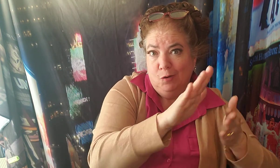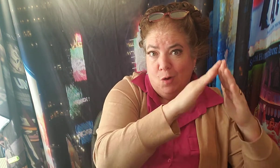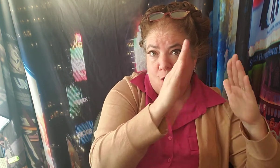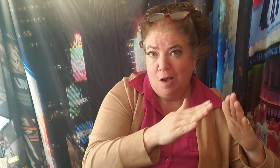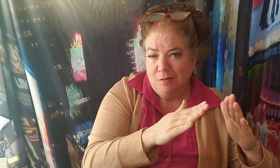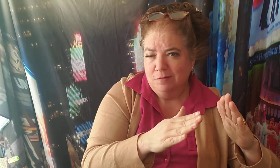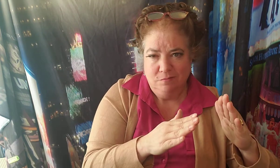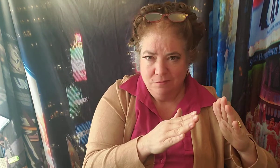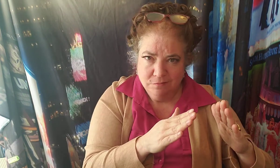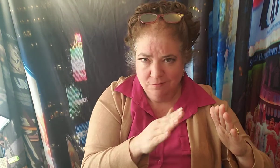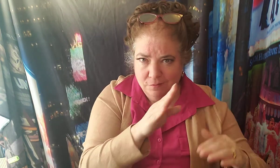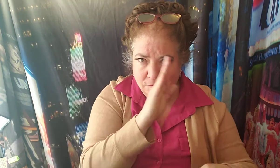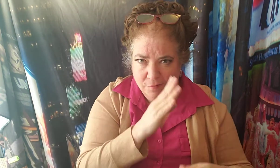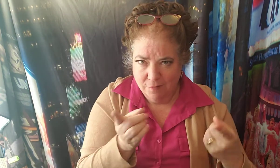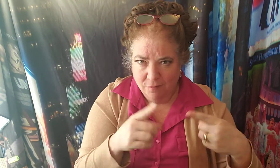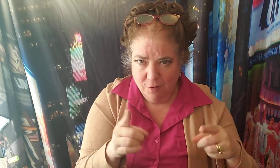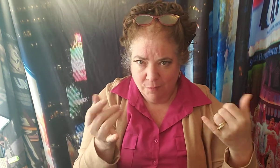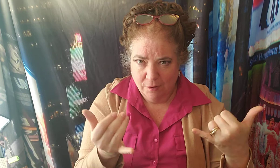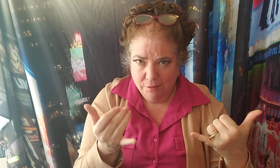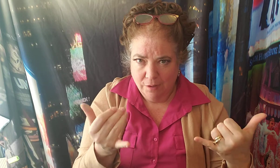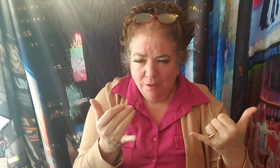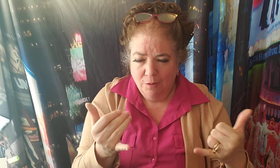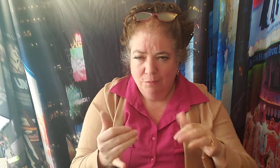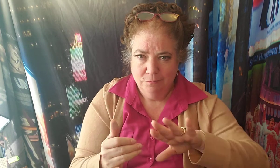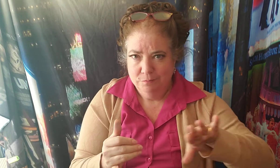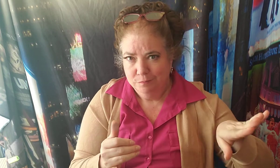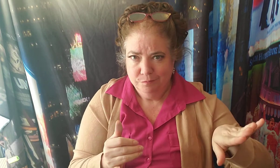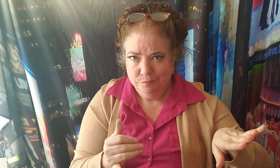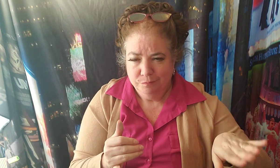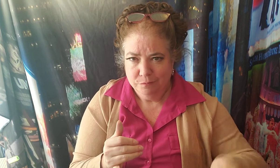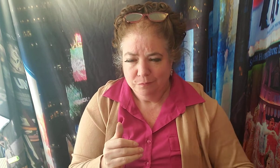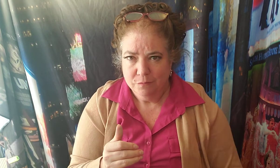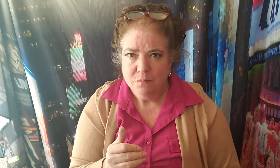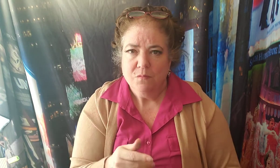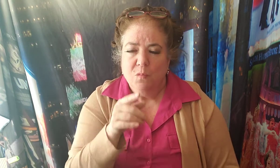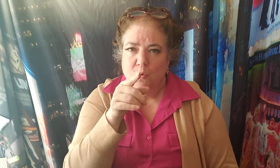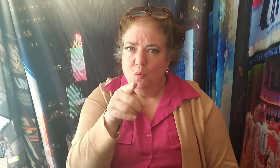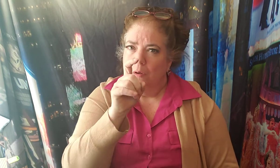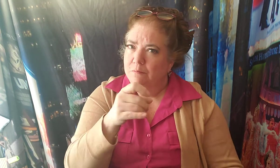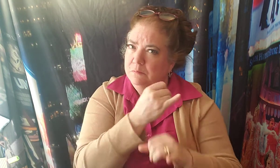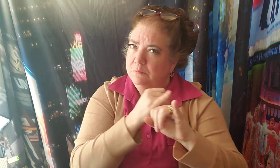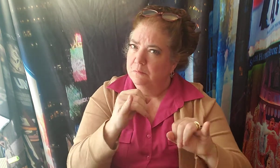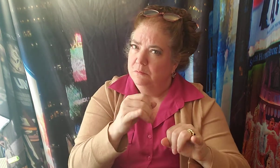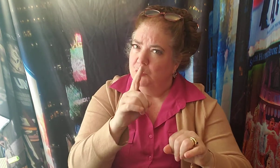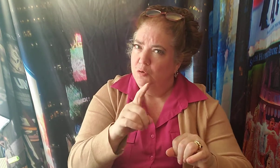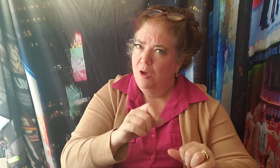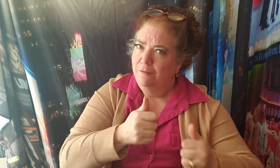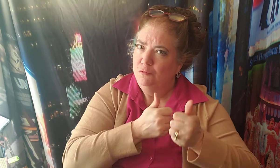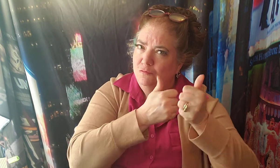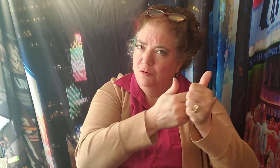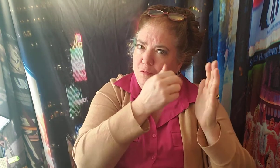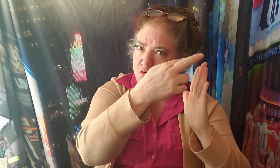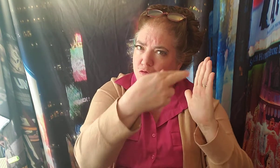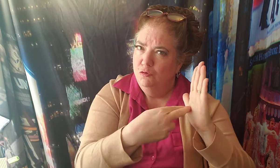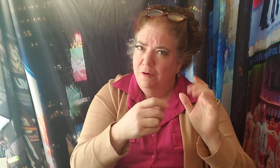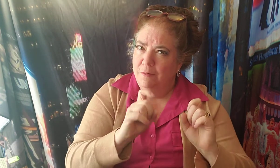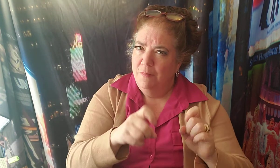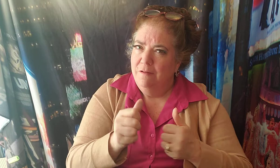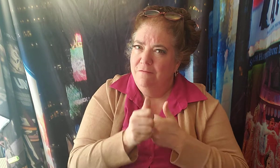won't help you Out anymore But she she won't help Out anymore you Out anymore But she